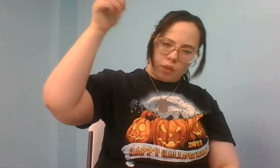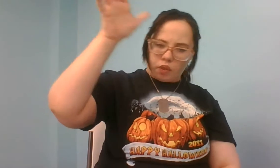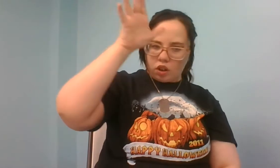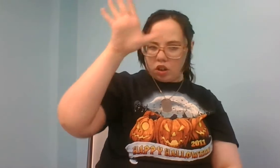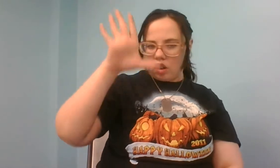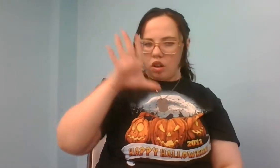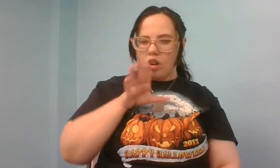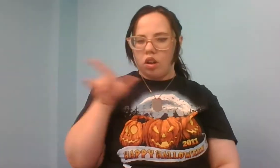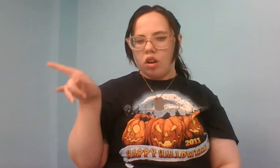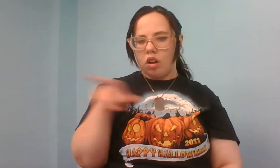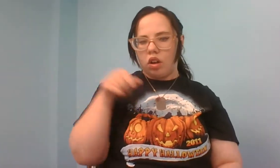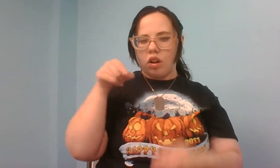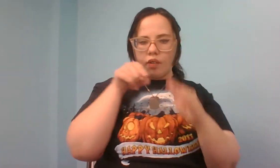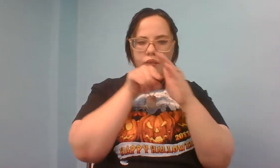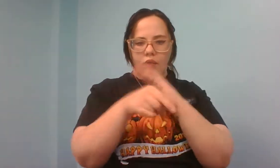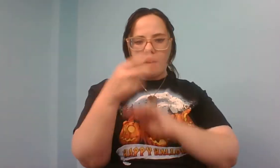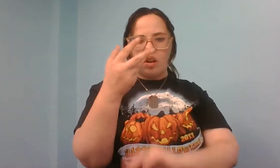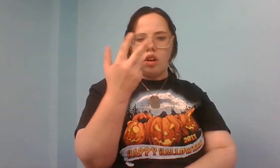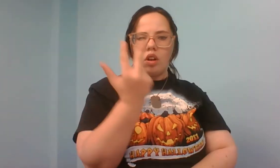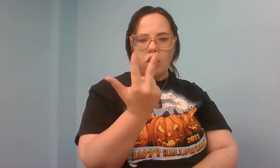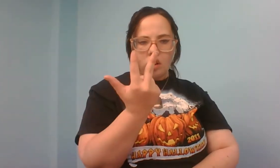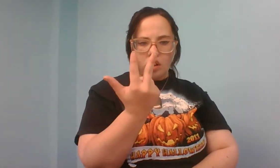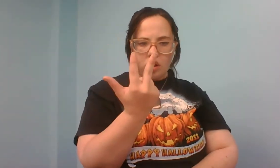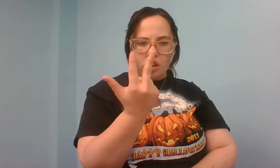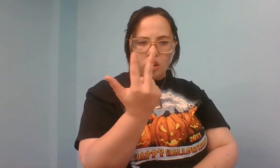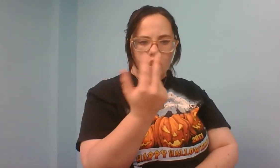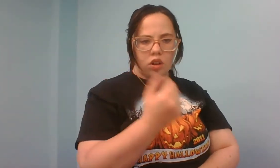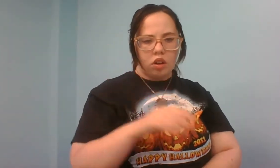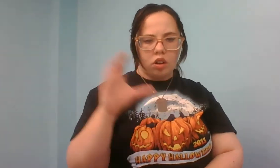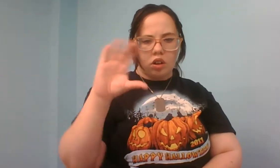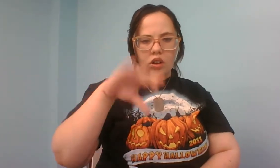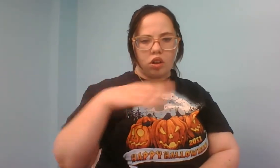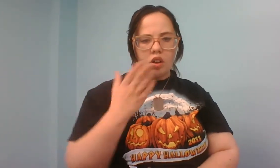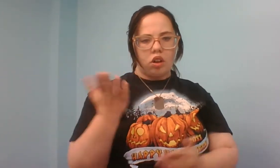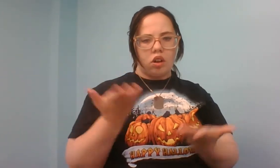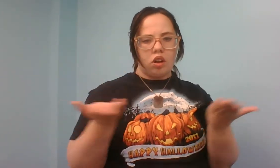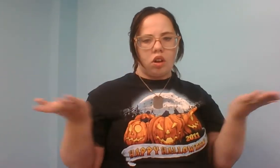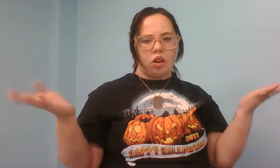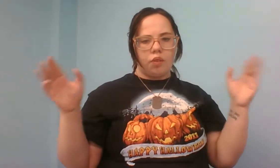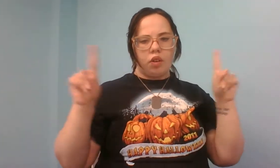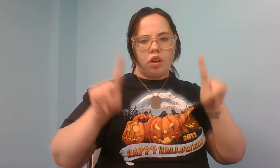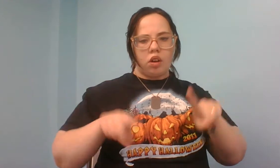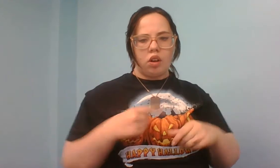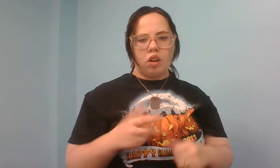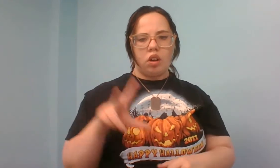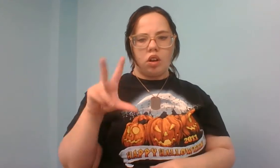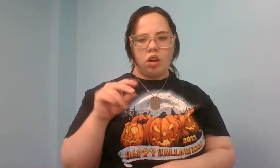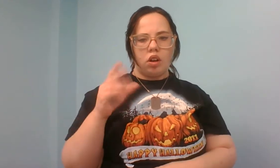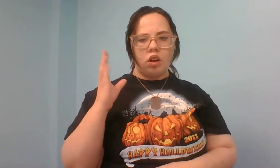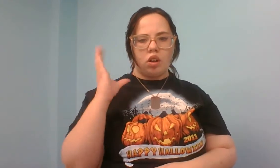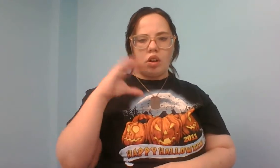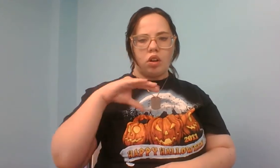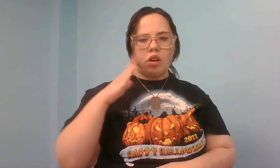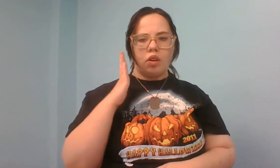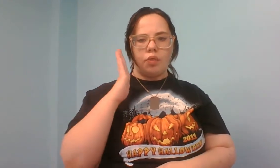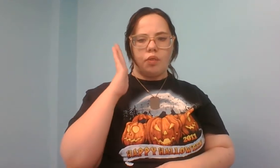man, they say he'll murder three Strange things that happen here, no stranger would it be